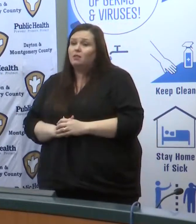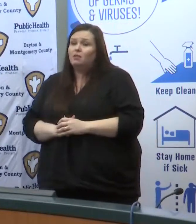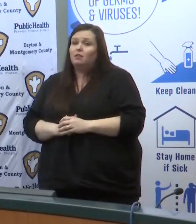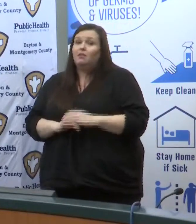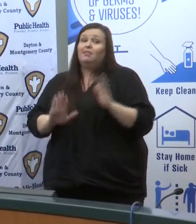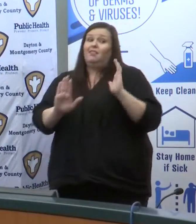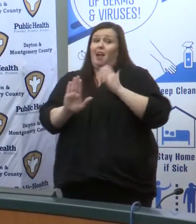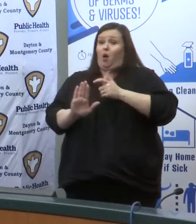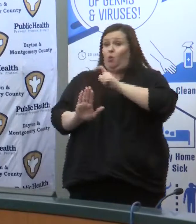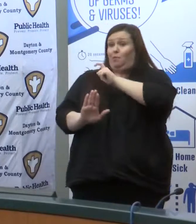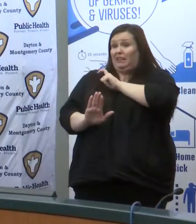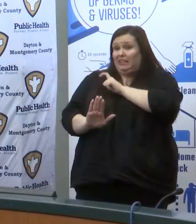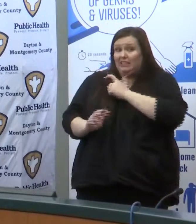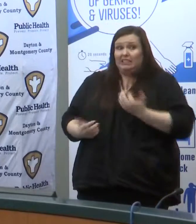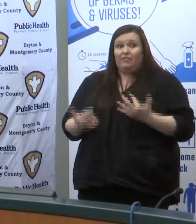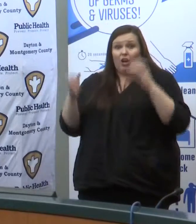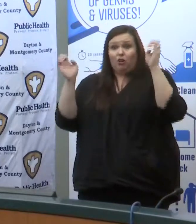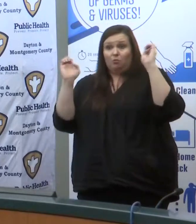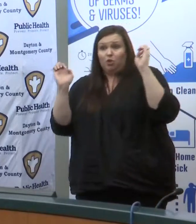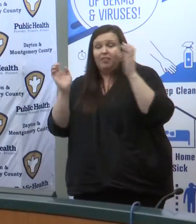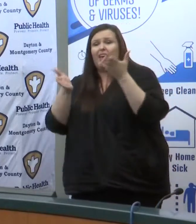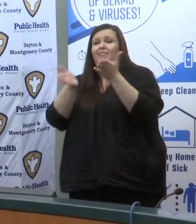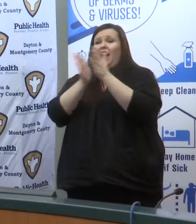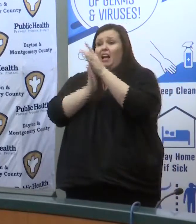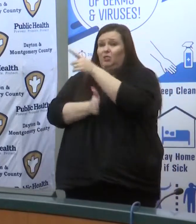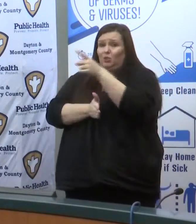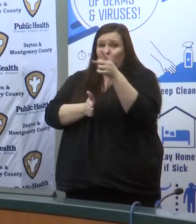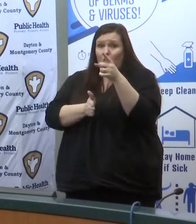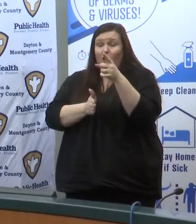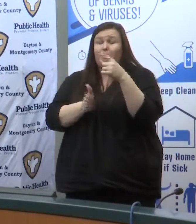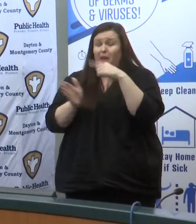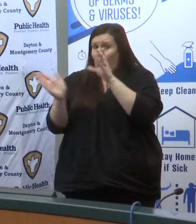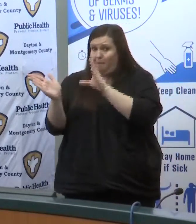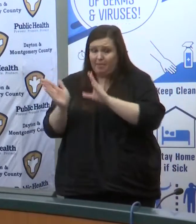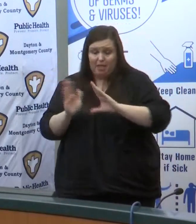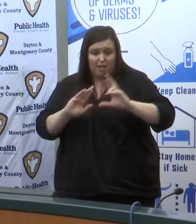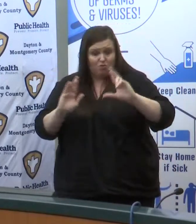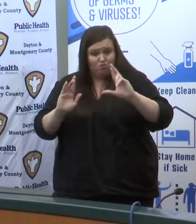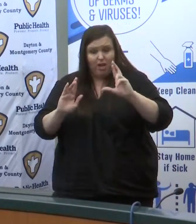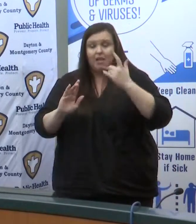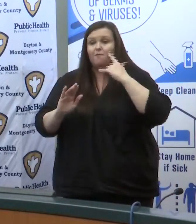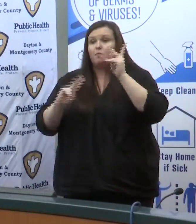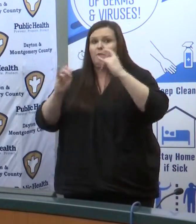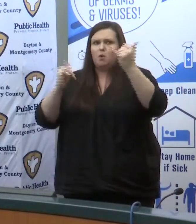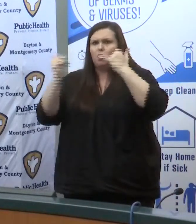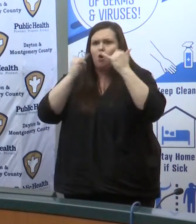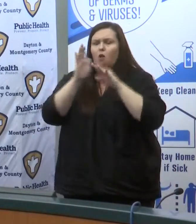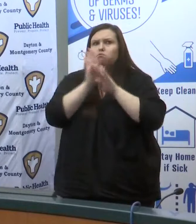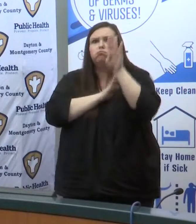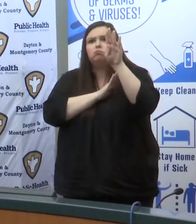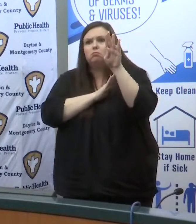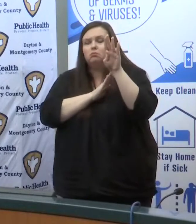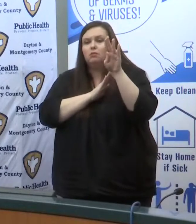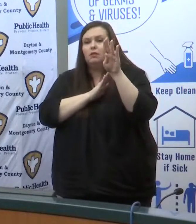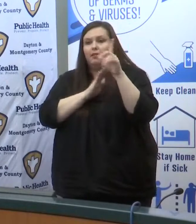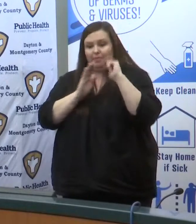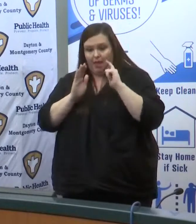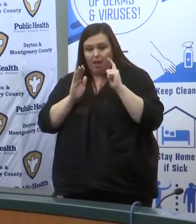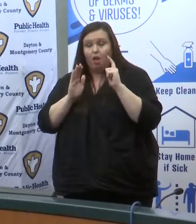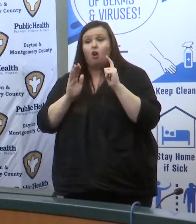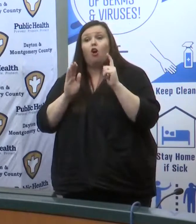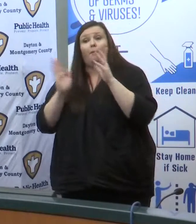responders in Greene County they are planning for increased calls they are planning for inter-facility